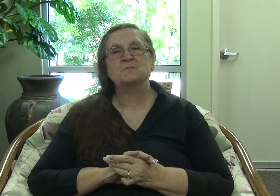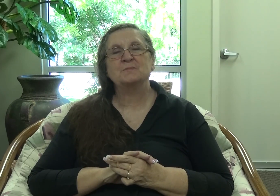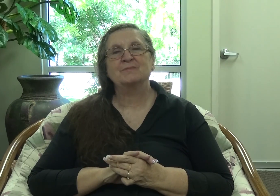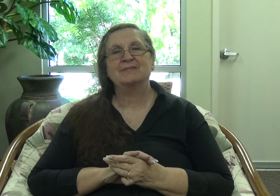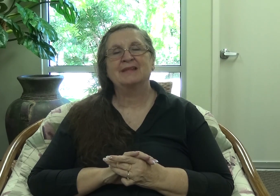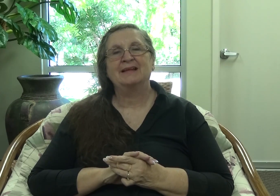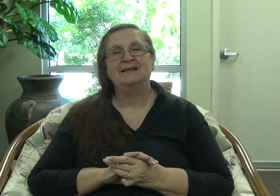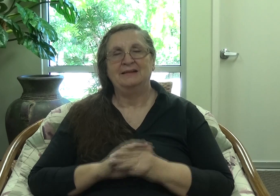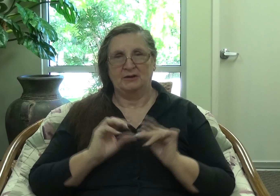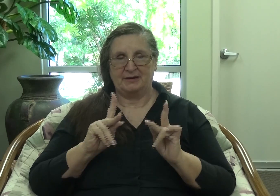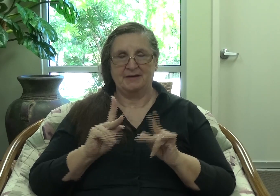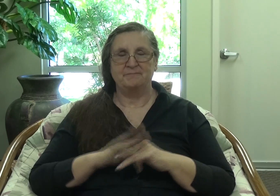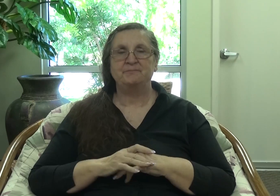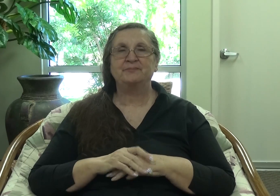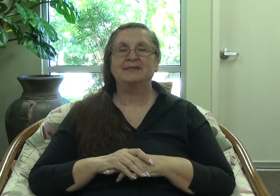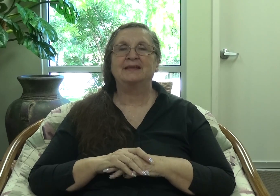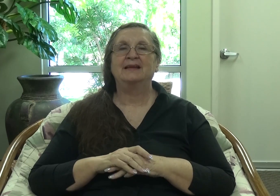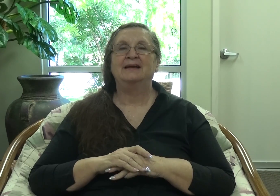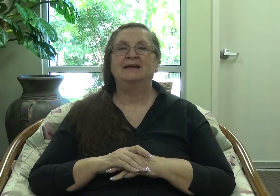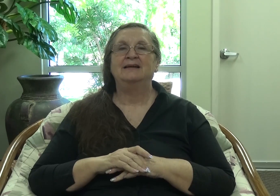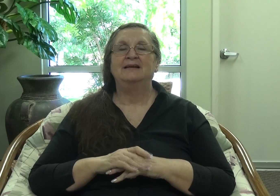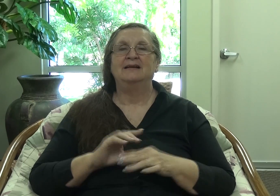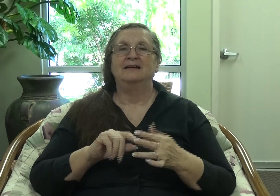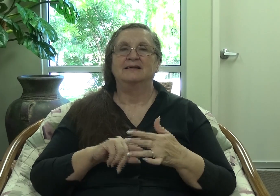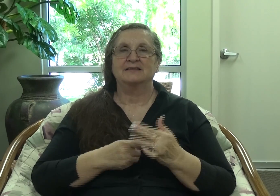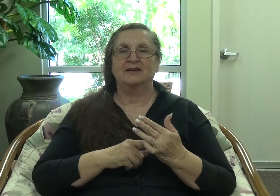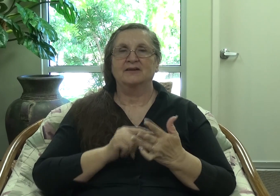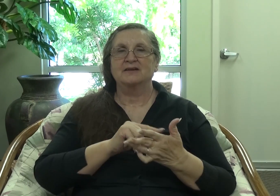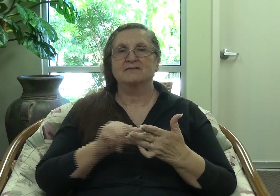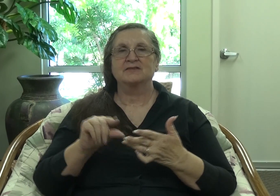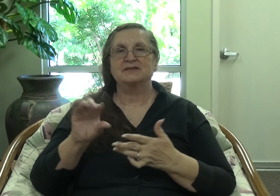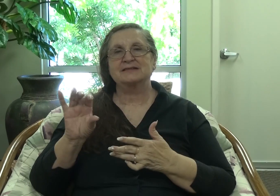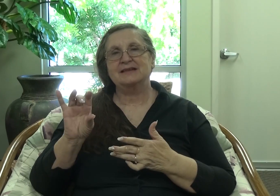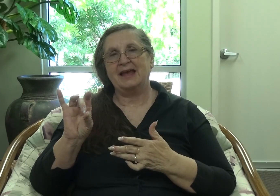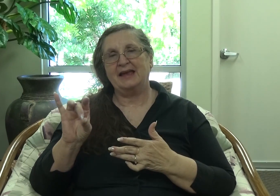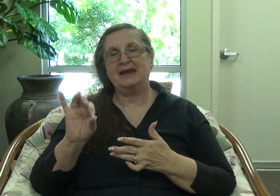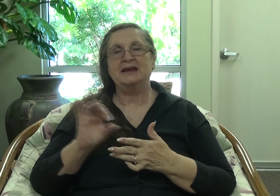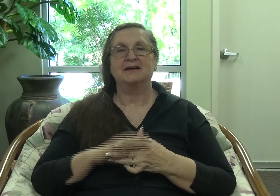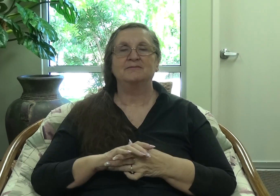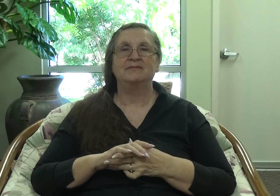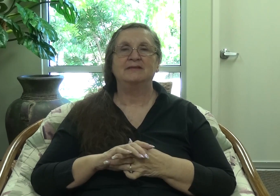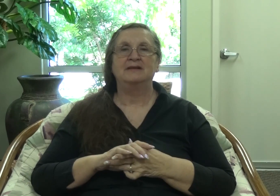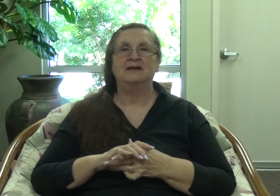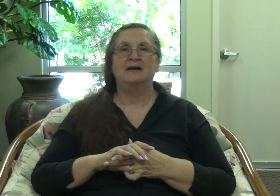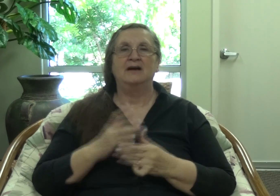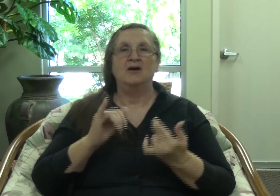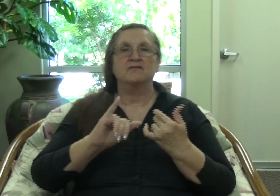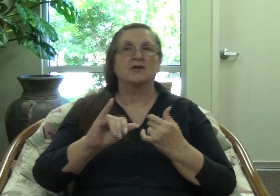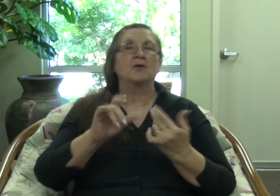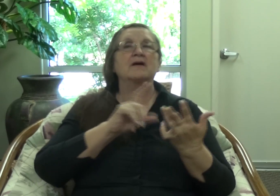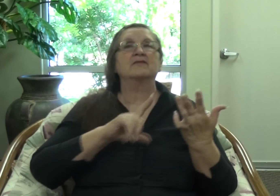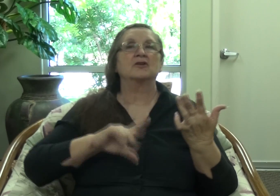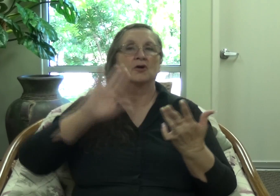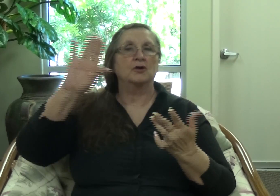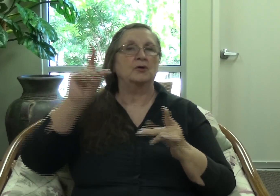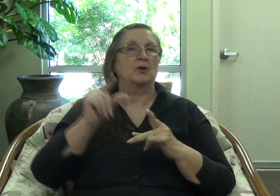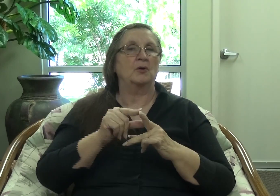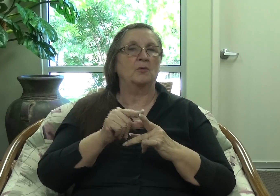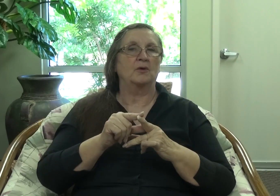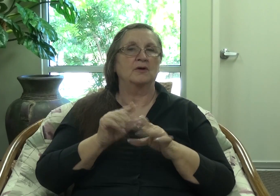All right. So, starting in verse 89, it says, Forever, O Lord, your word is settled in heaven.